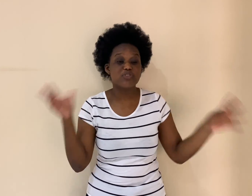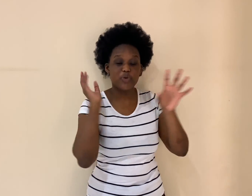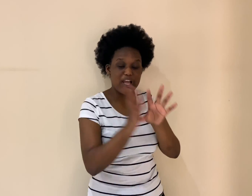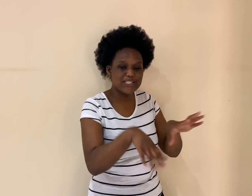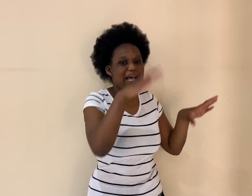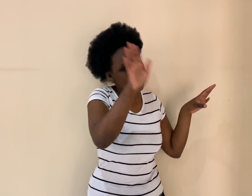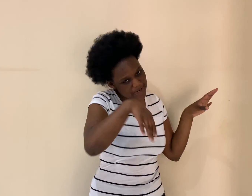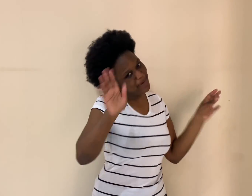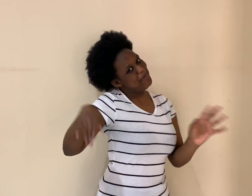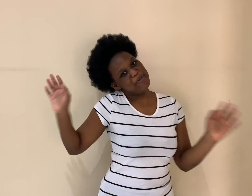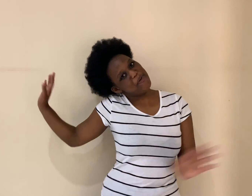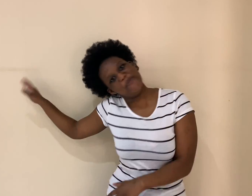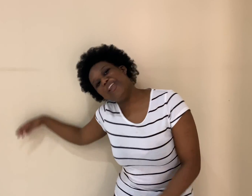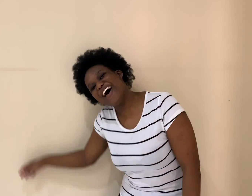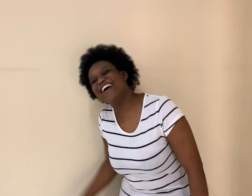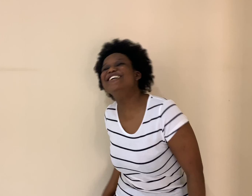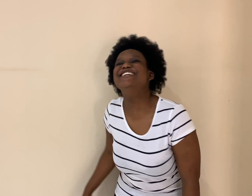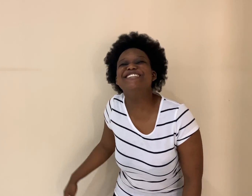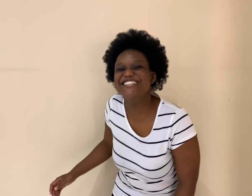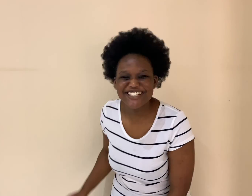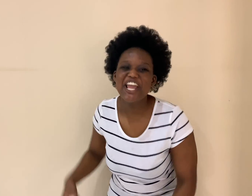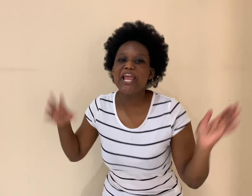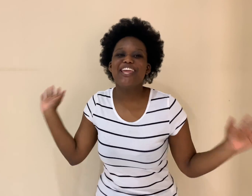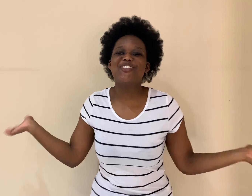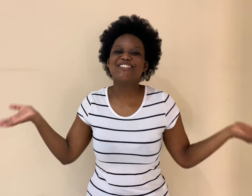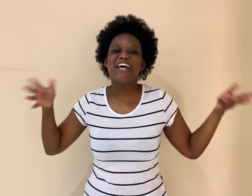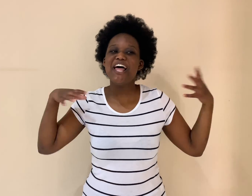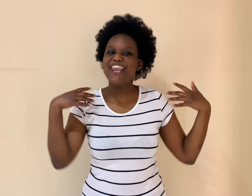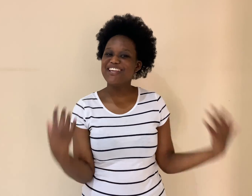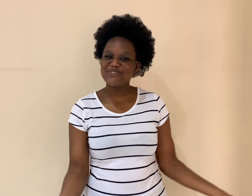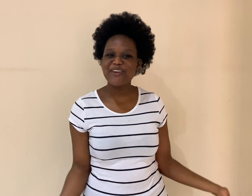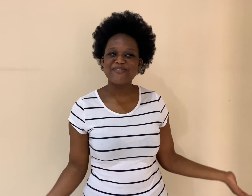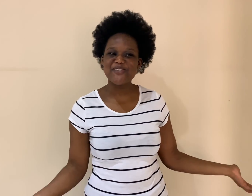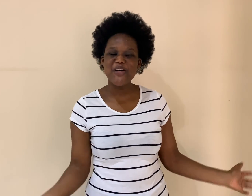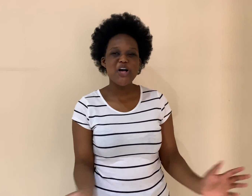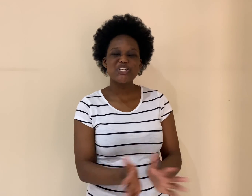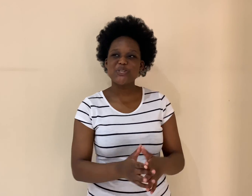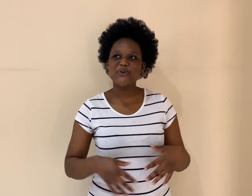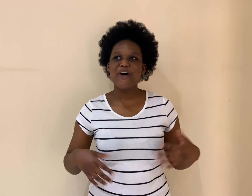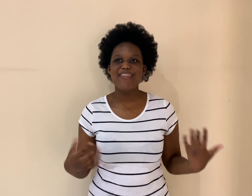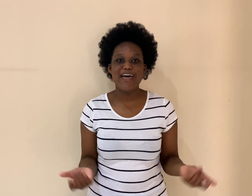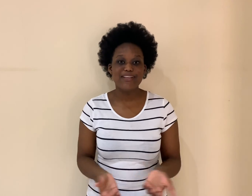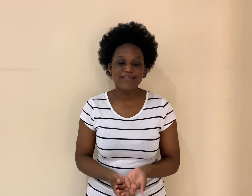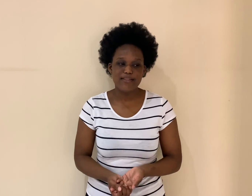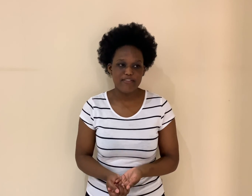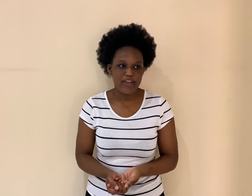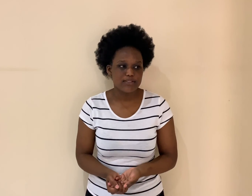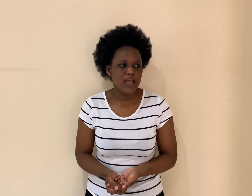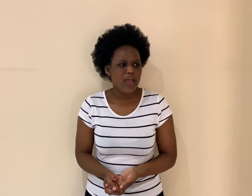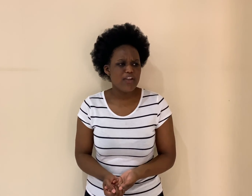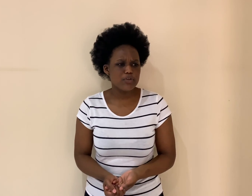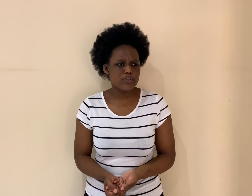no clouds. Blah, blah, blah, blah, blah, blah, Equals less rainfall. So that is the effect. also,